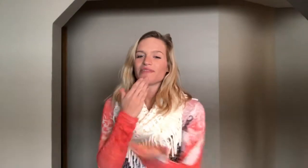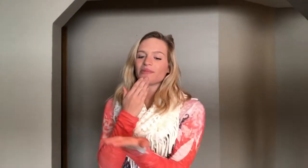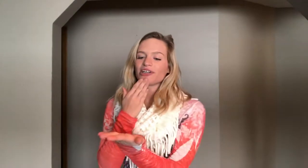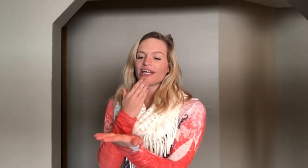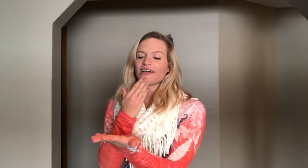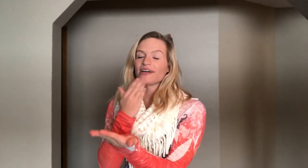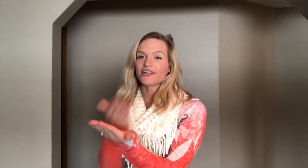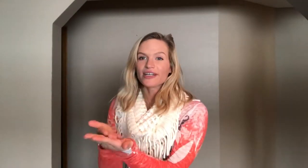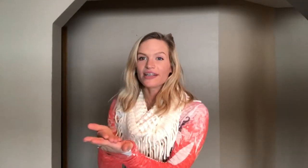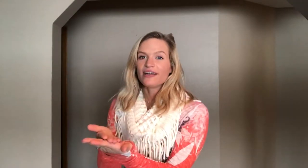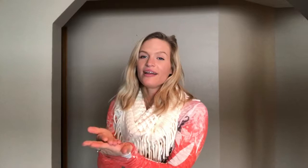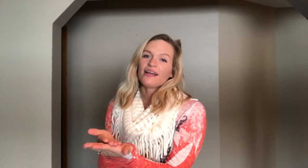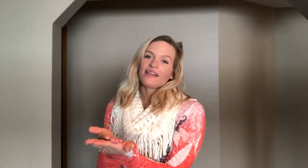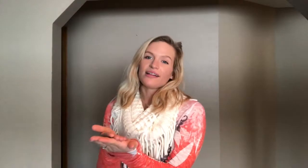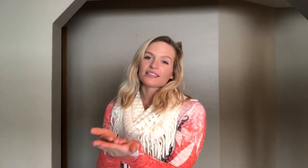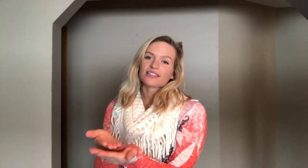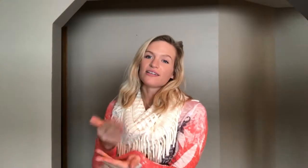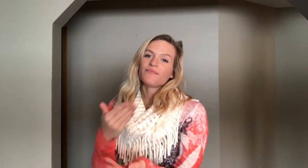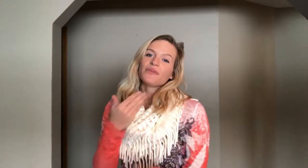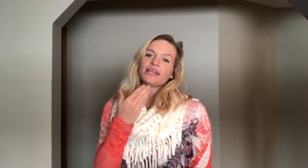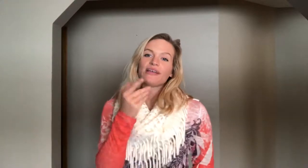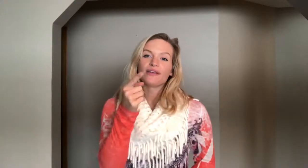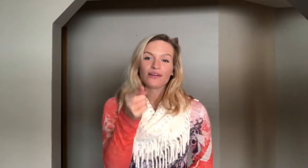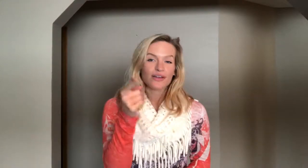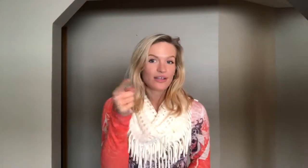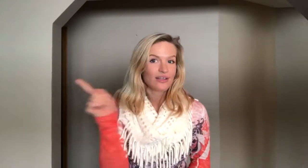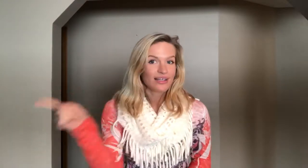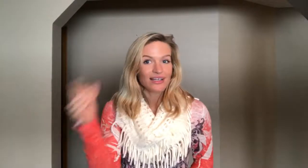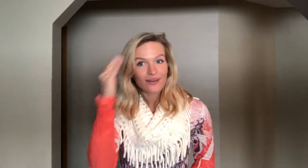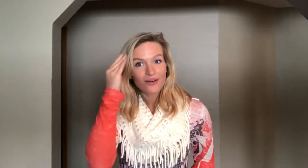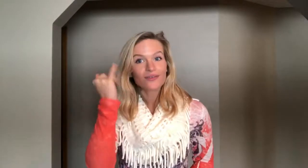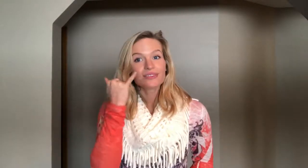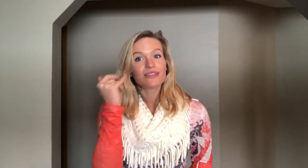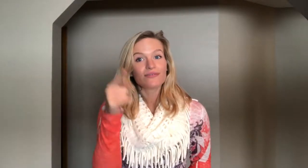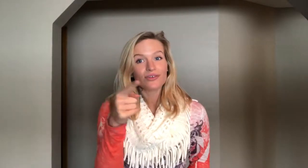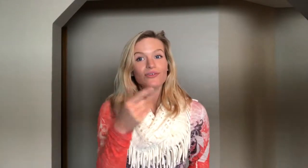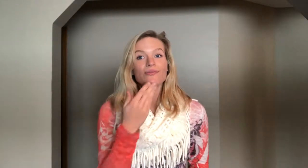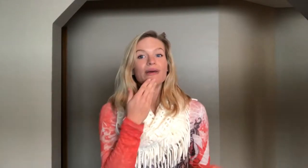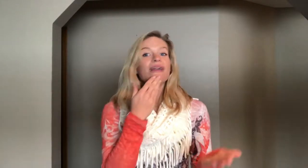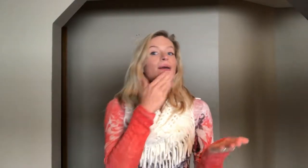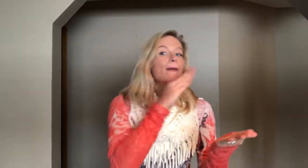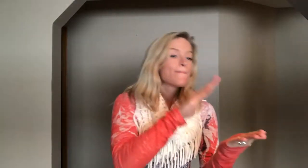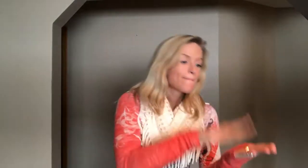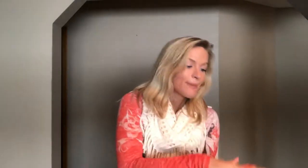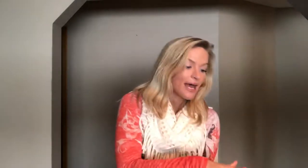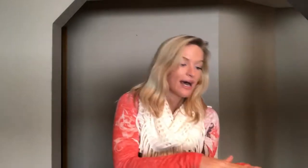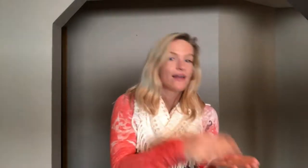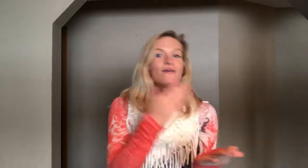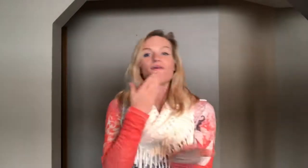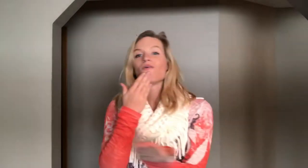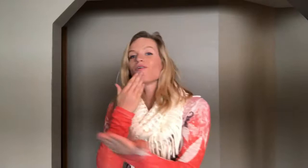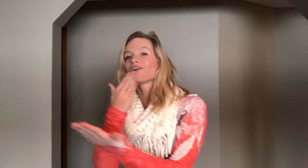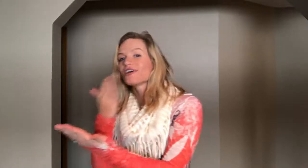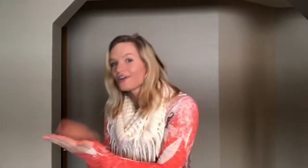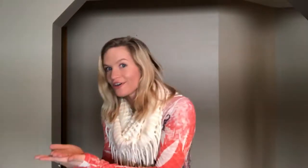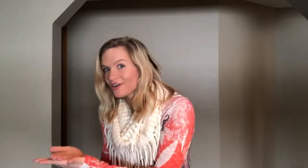But if you put your hand under it. Then it's good. He knows if you've been bad or good.